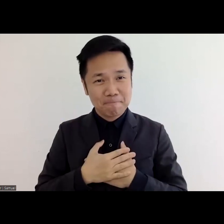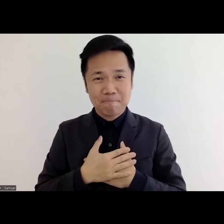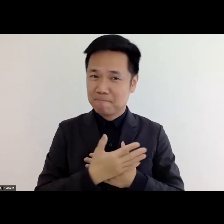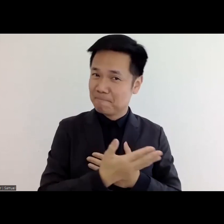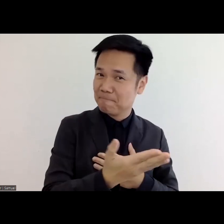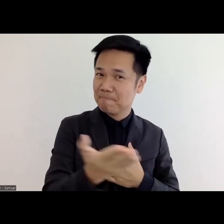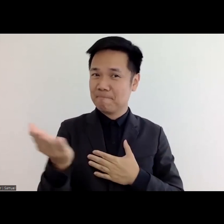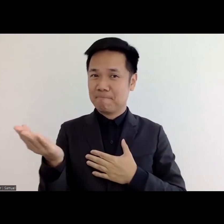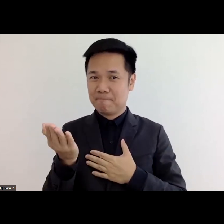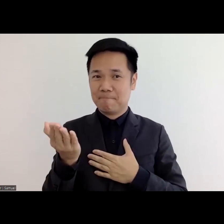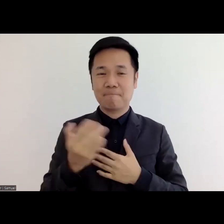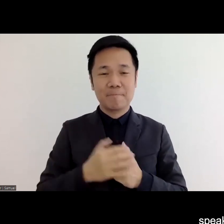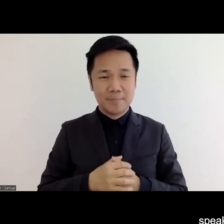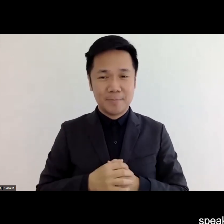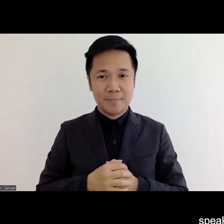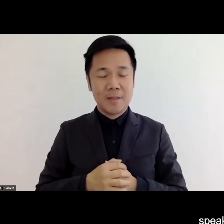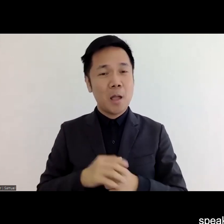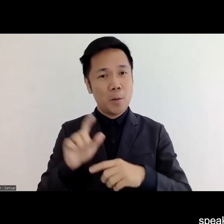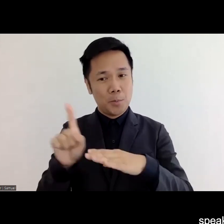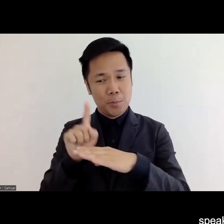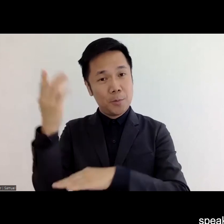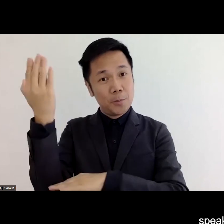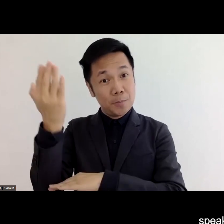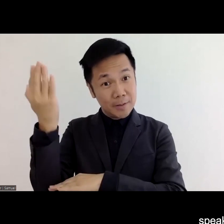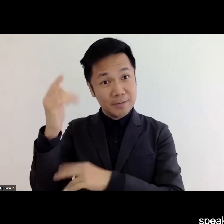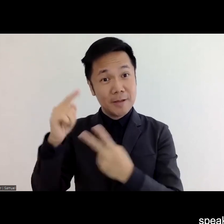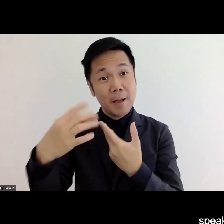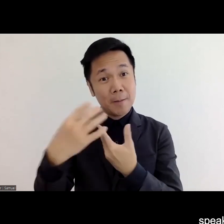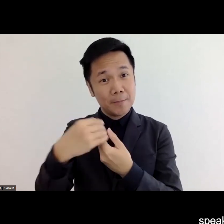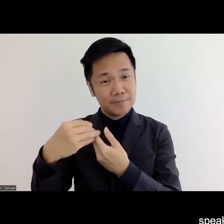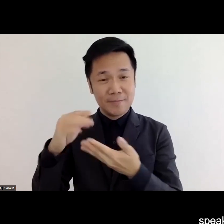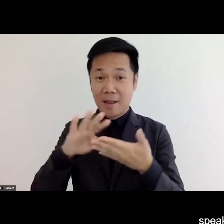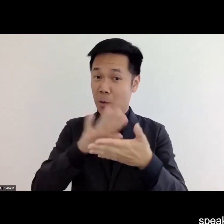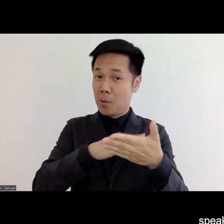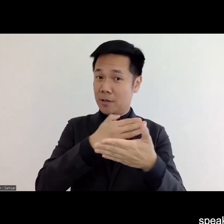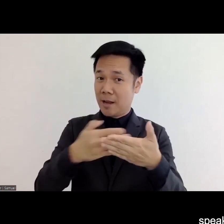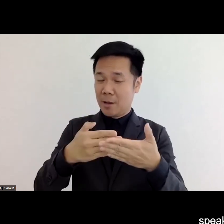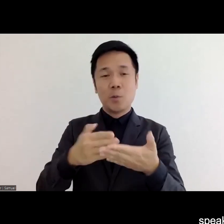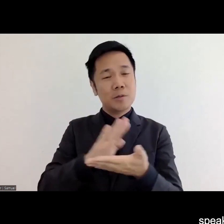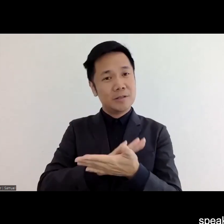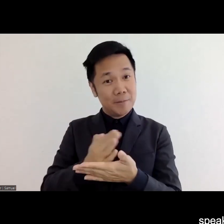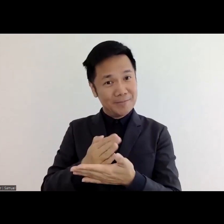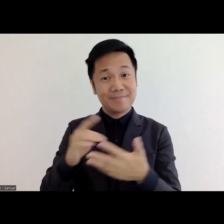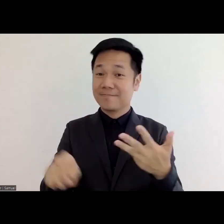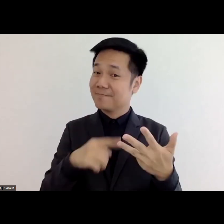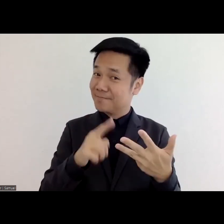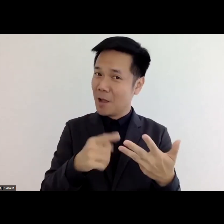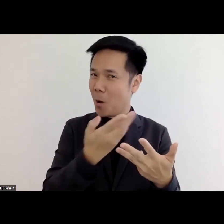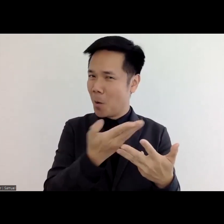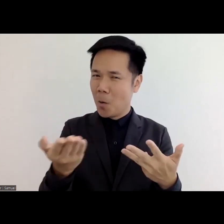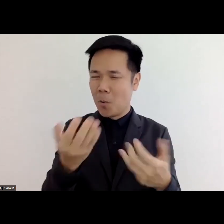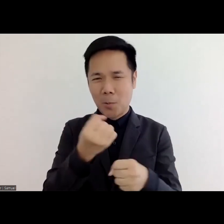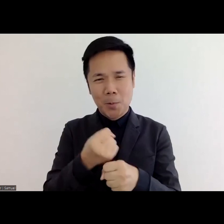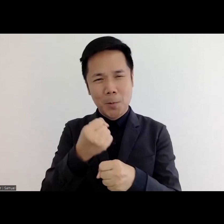our to our speakers participants sign language interpreters organizers and